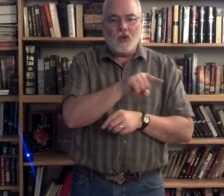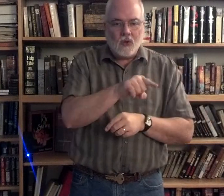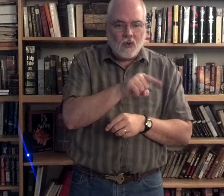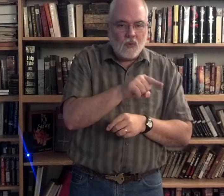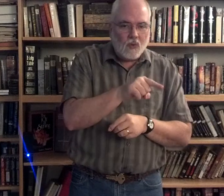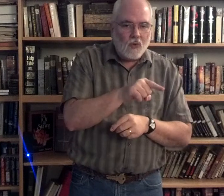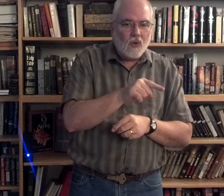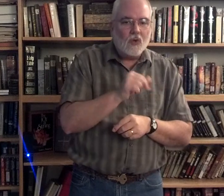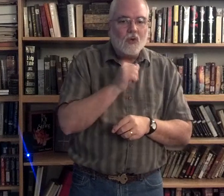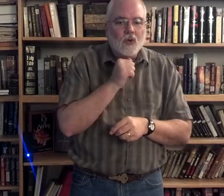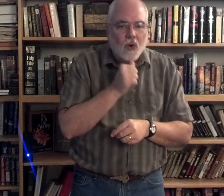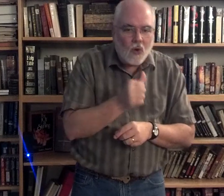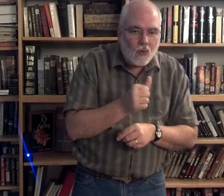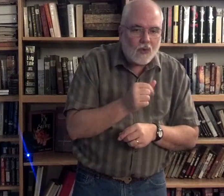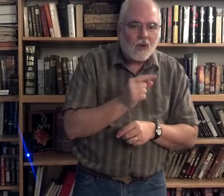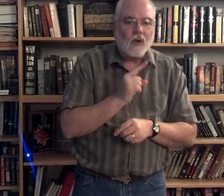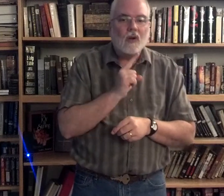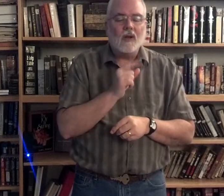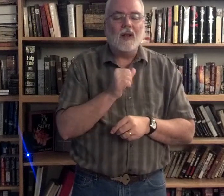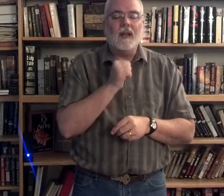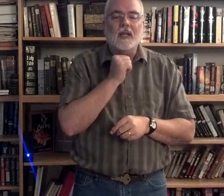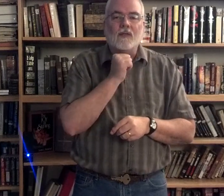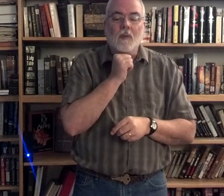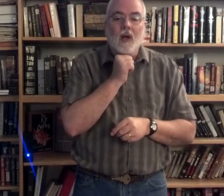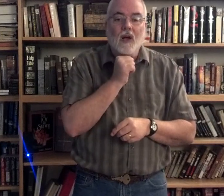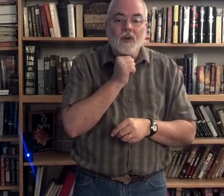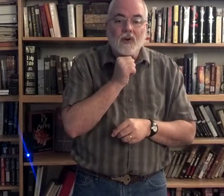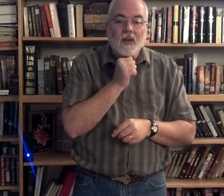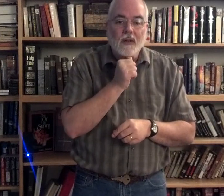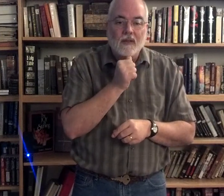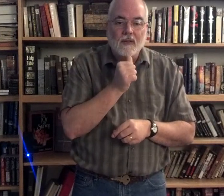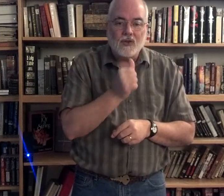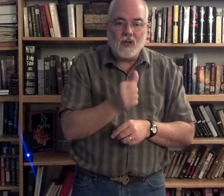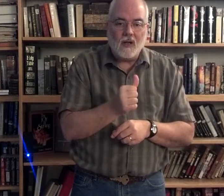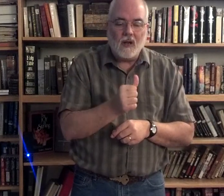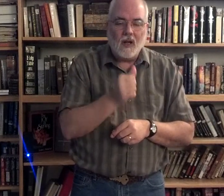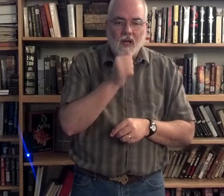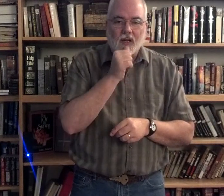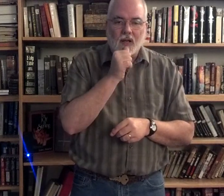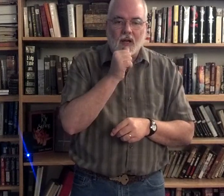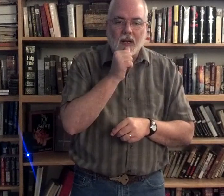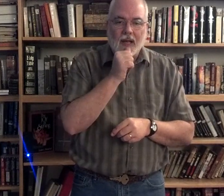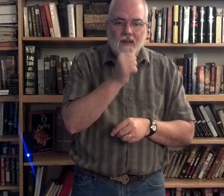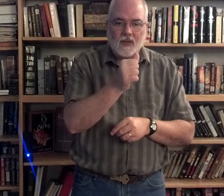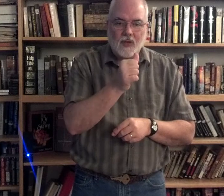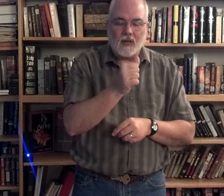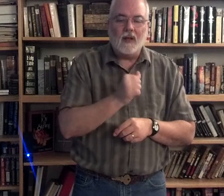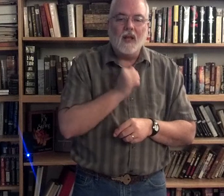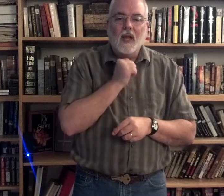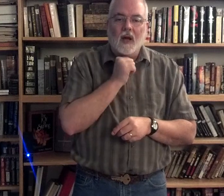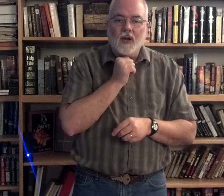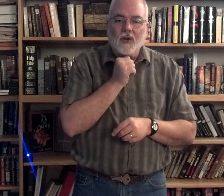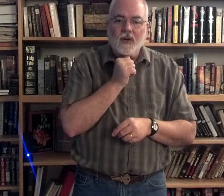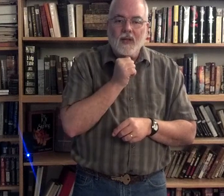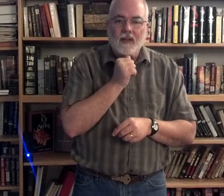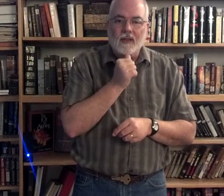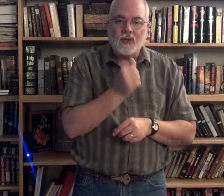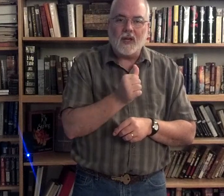You don't, and that's from underneath the chin, not at the chin. Underneath the chin